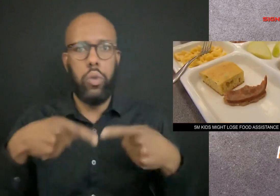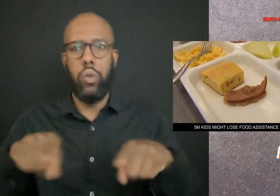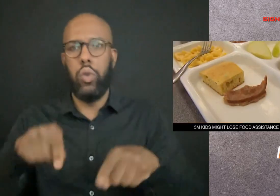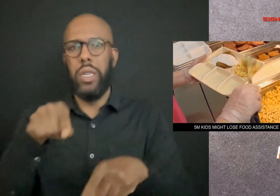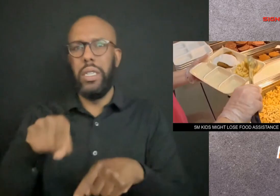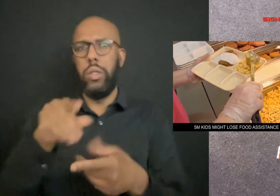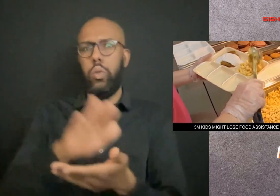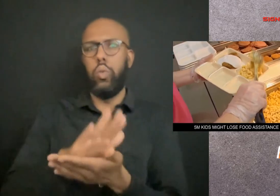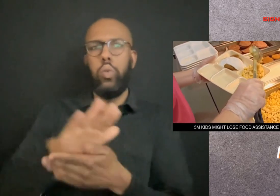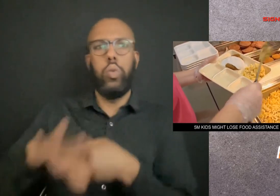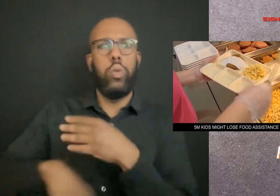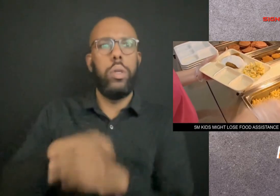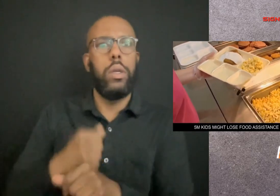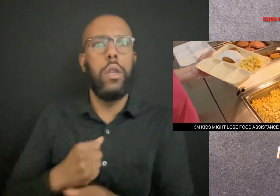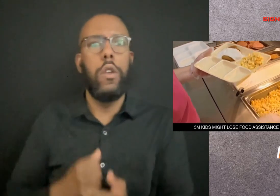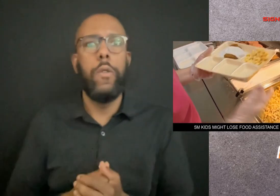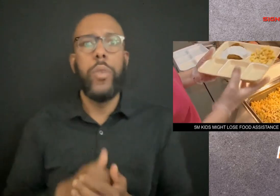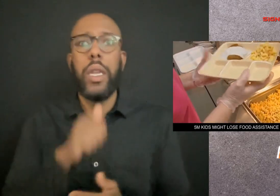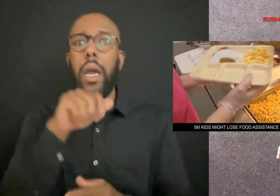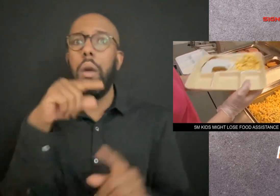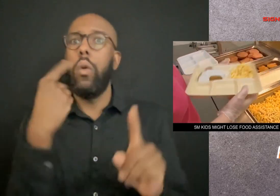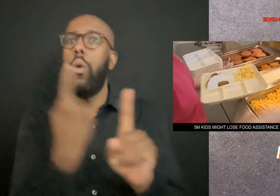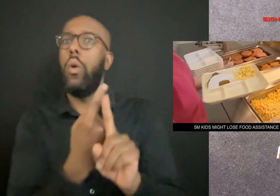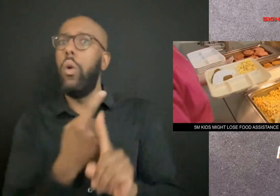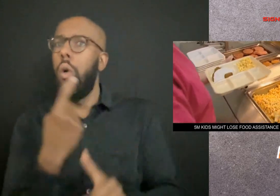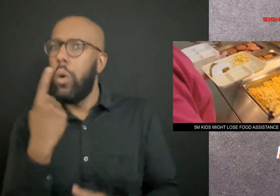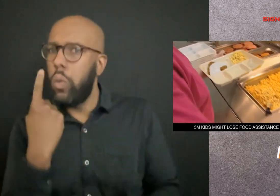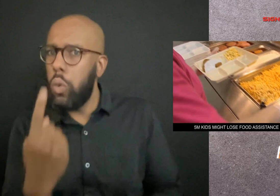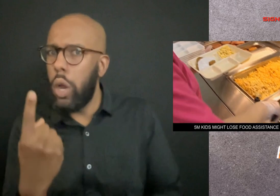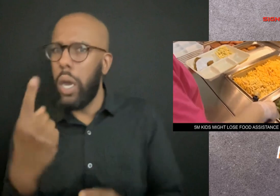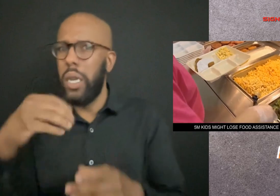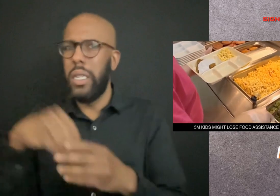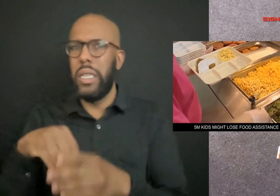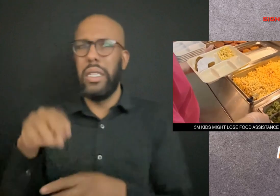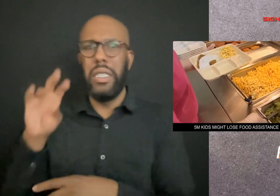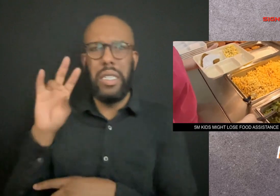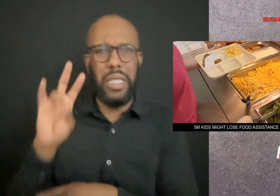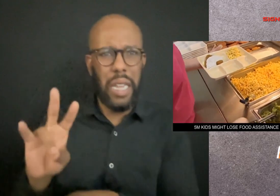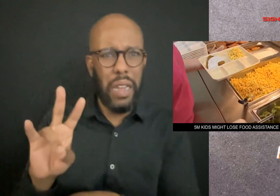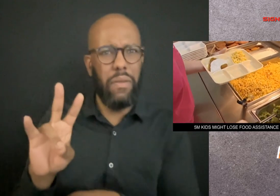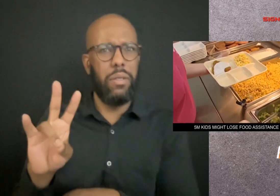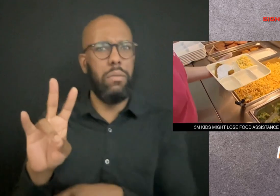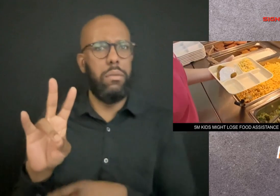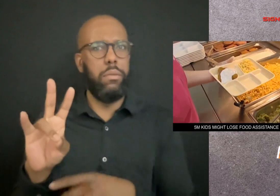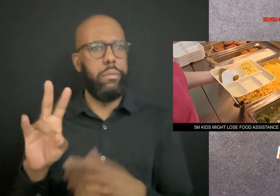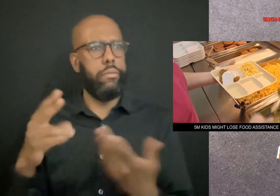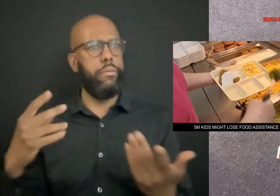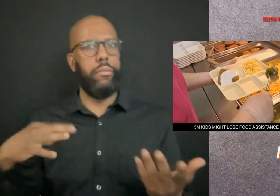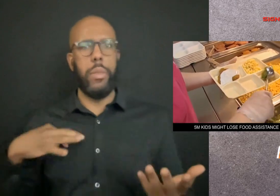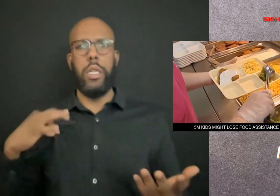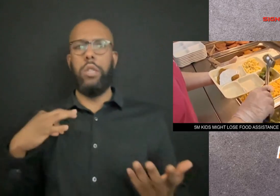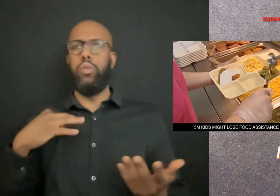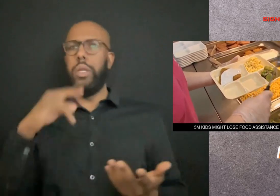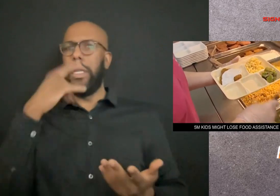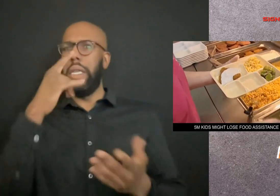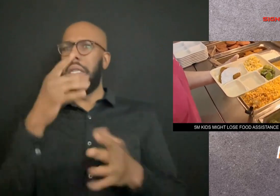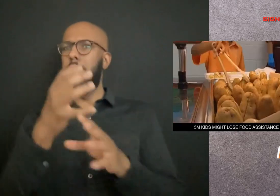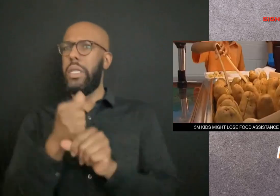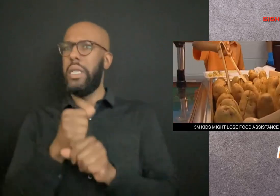But only about 1 in 7 eligible kids receive meals over the summer.